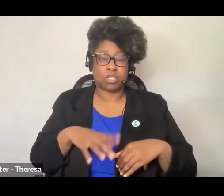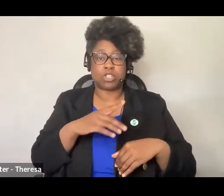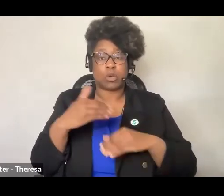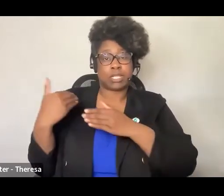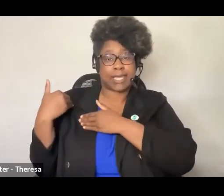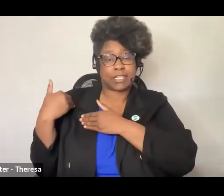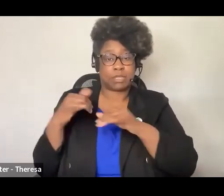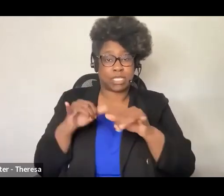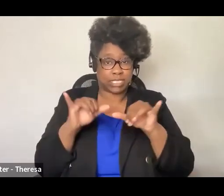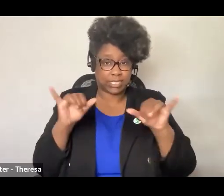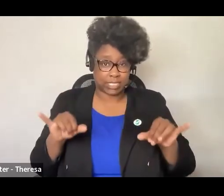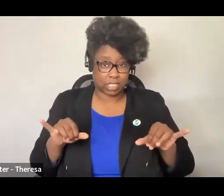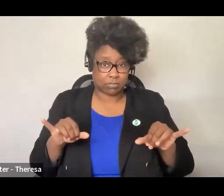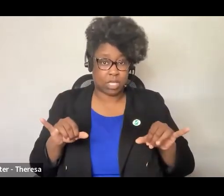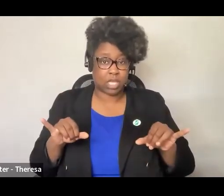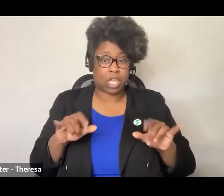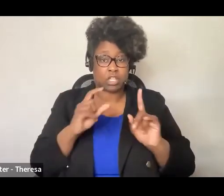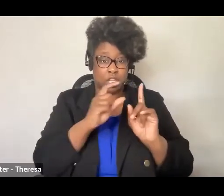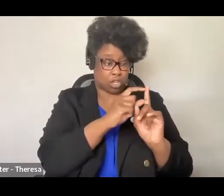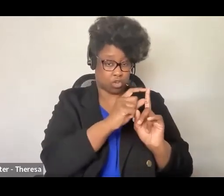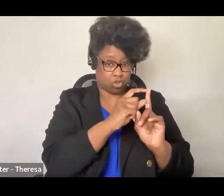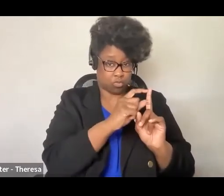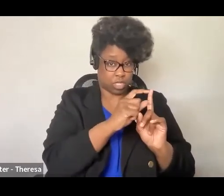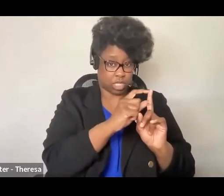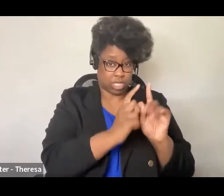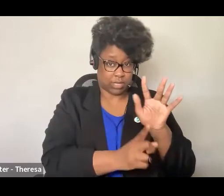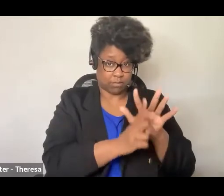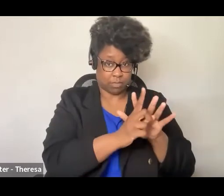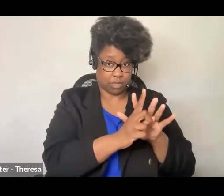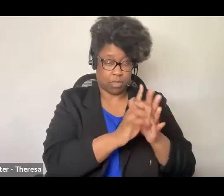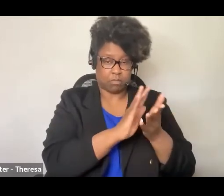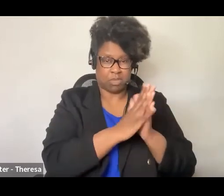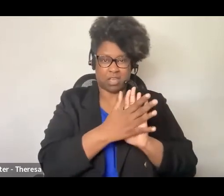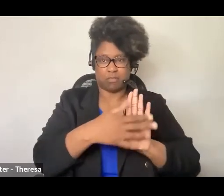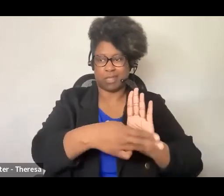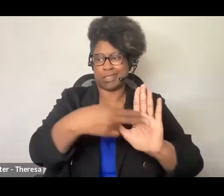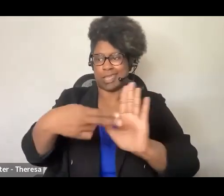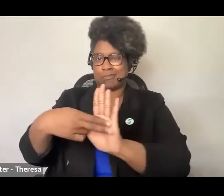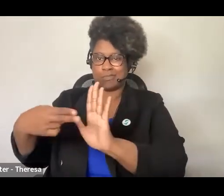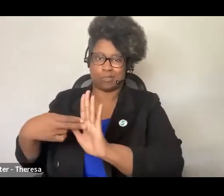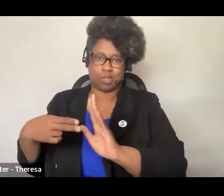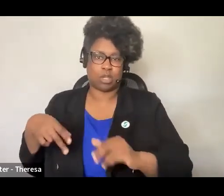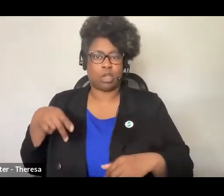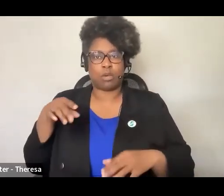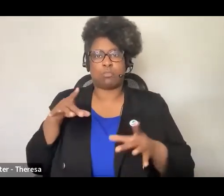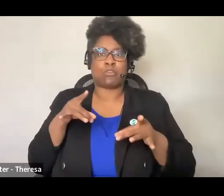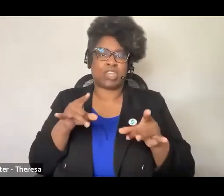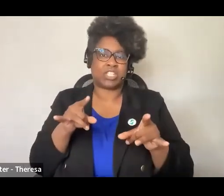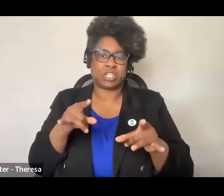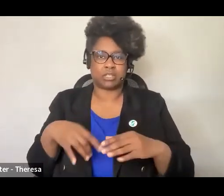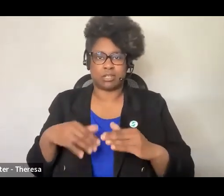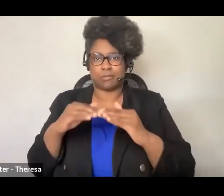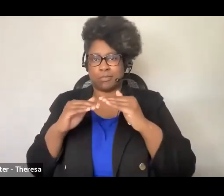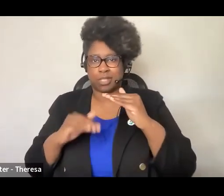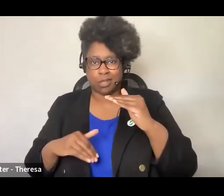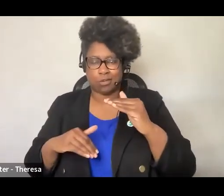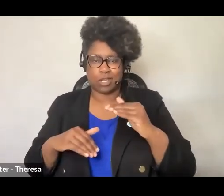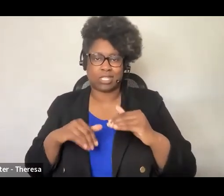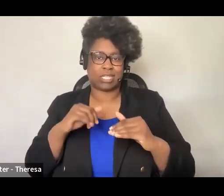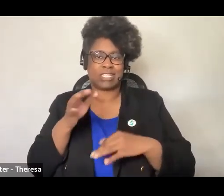systems sometimes became labels for students, my far below basic kids, my proficient kids, not just descriptors of their achievement.